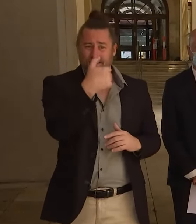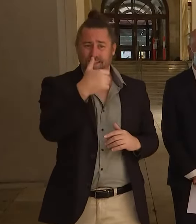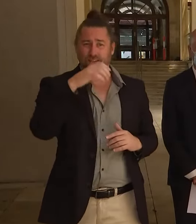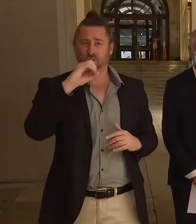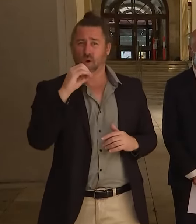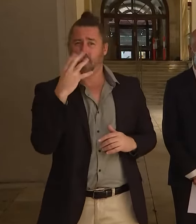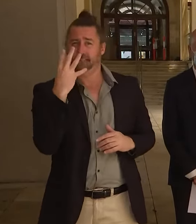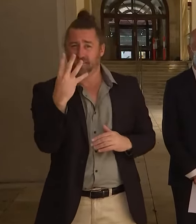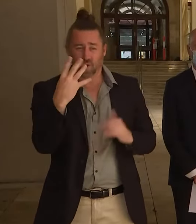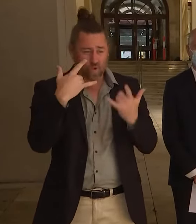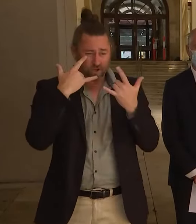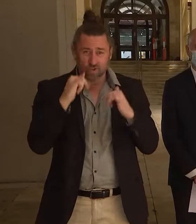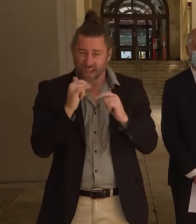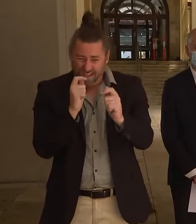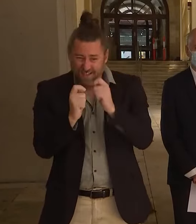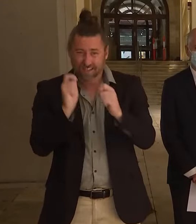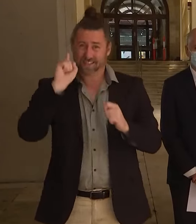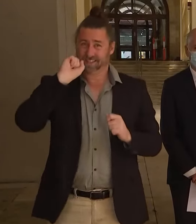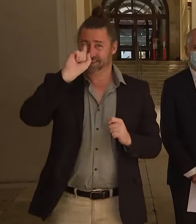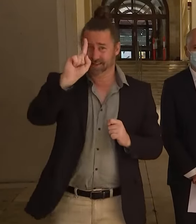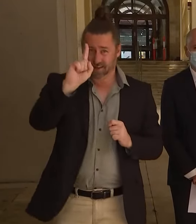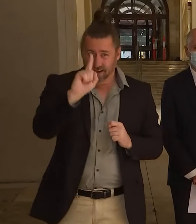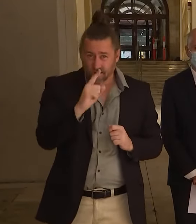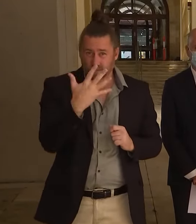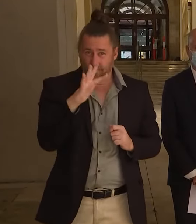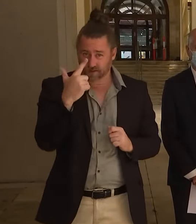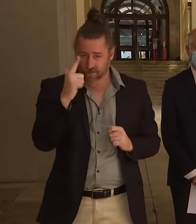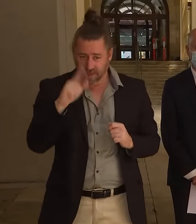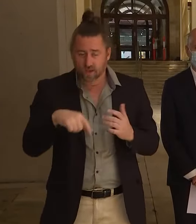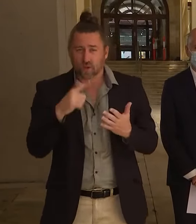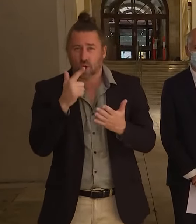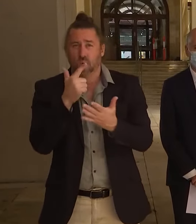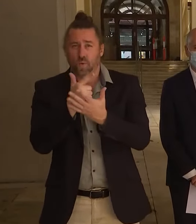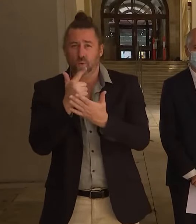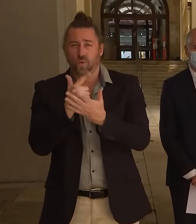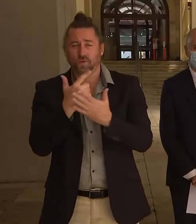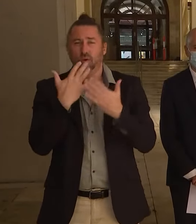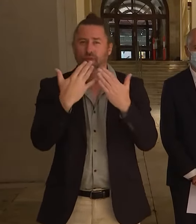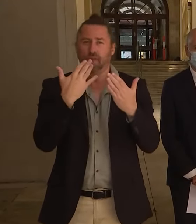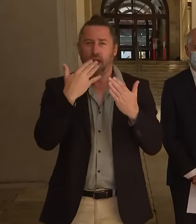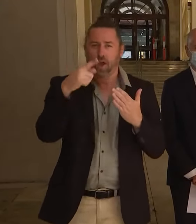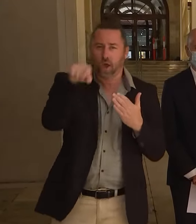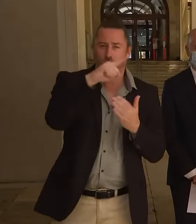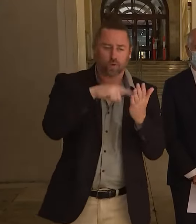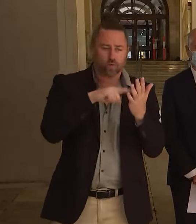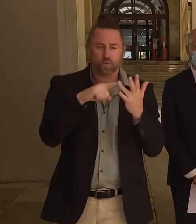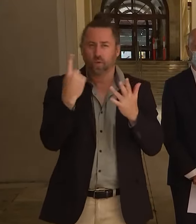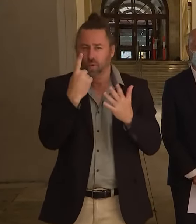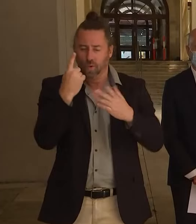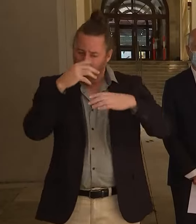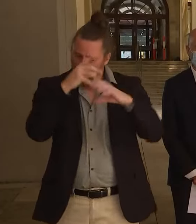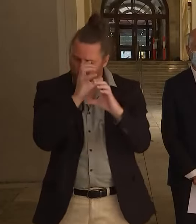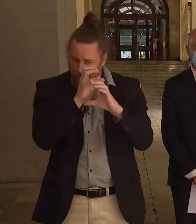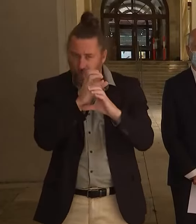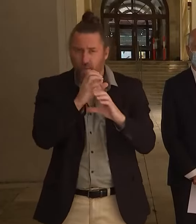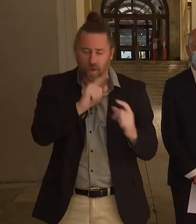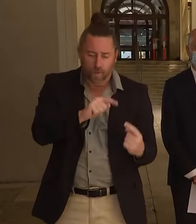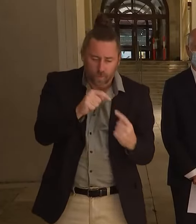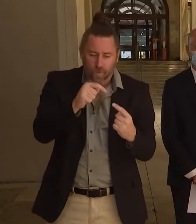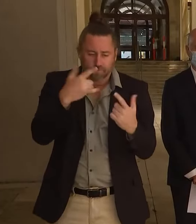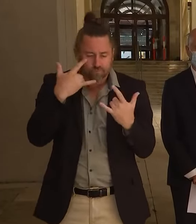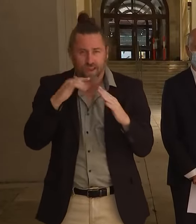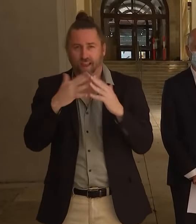samples in the last 24 hours. So again, I thank all of our testing clinics and our pathologists for the great work that they're doing.